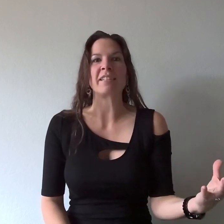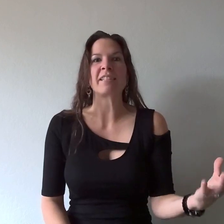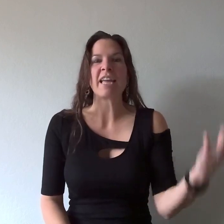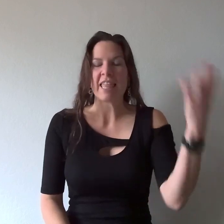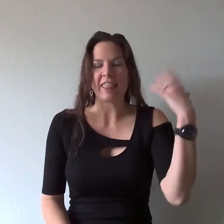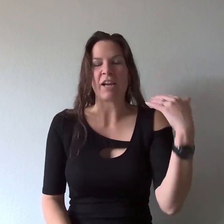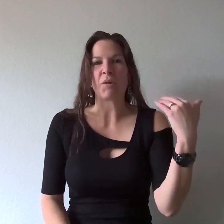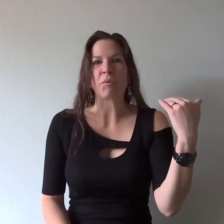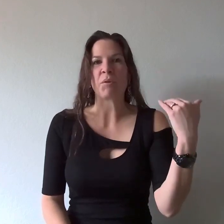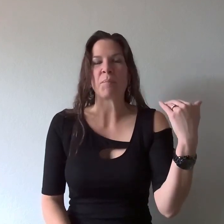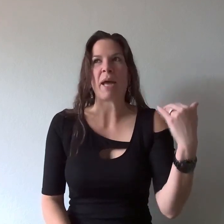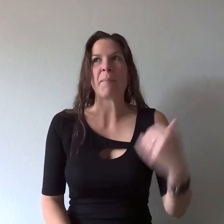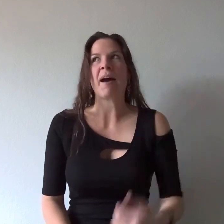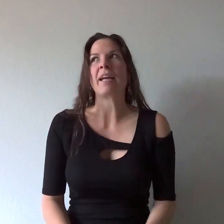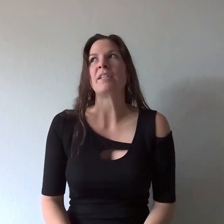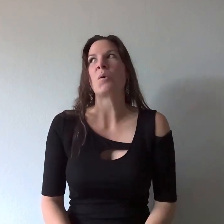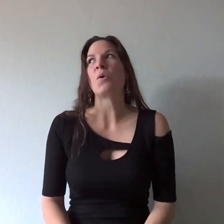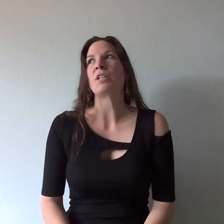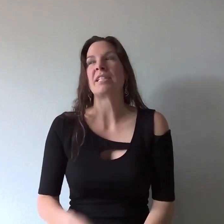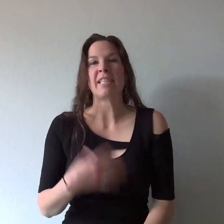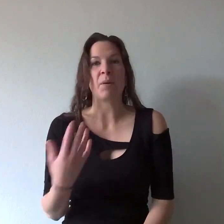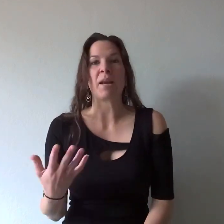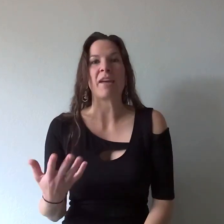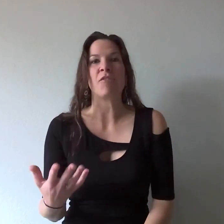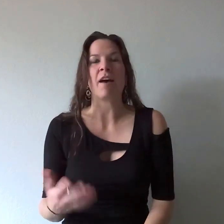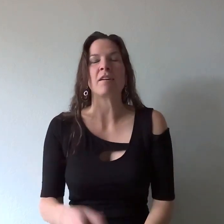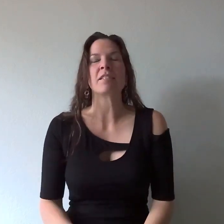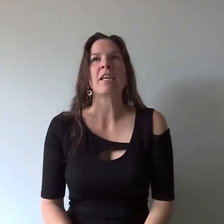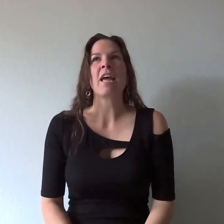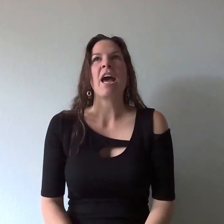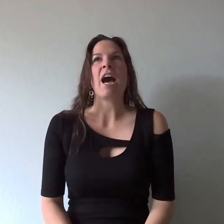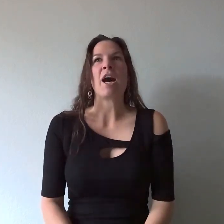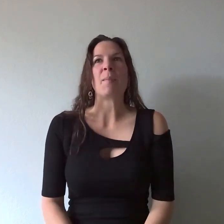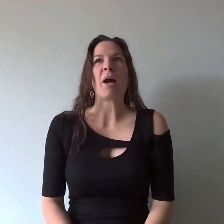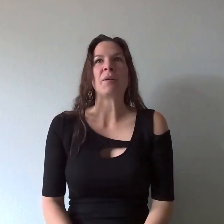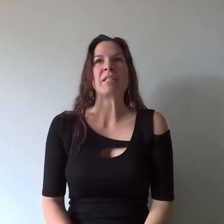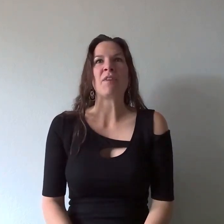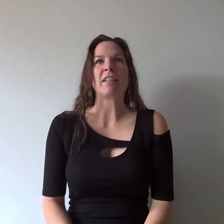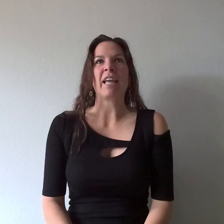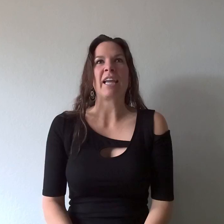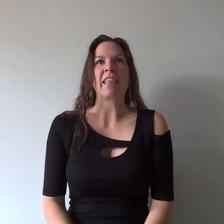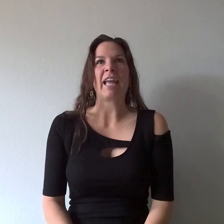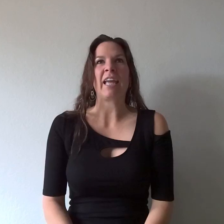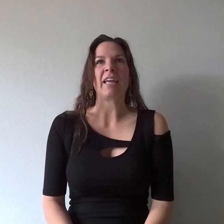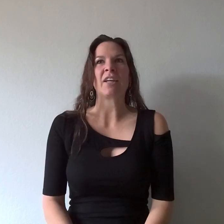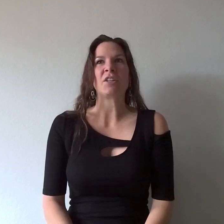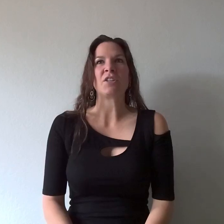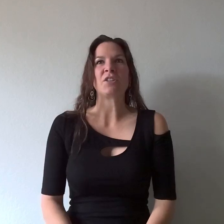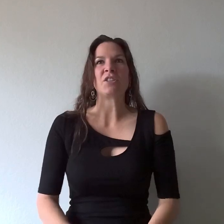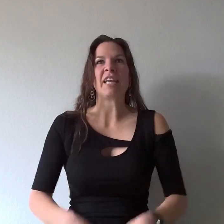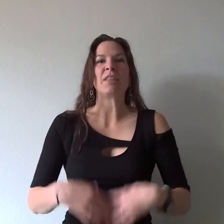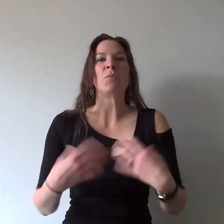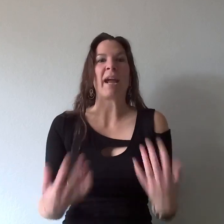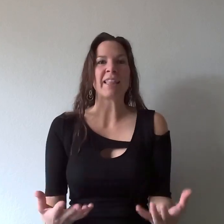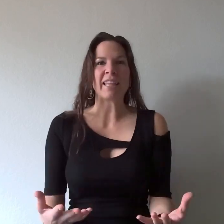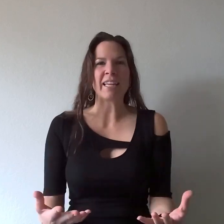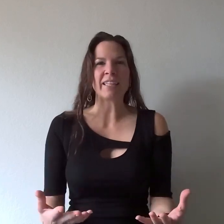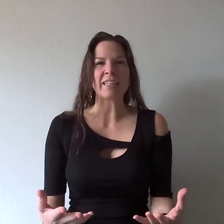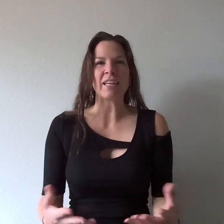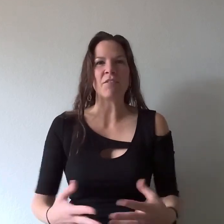that go through my mind or to say what I felt. I always felt like they said the right thing even